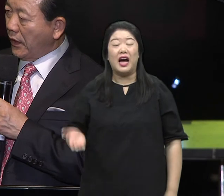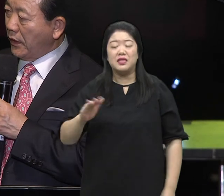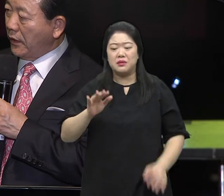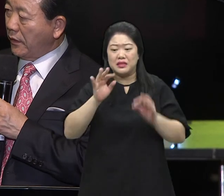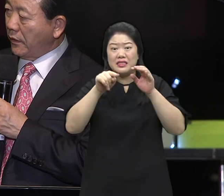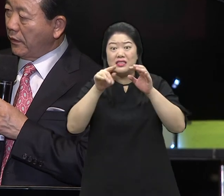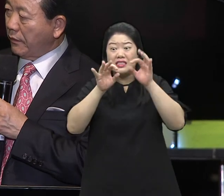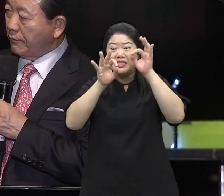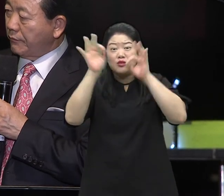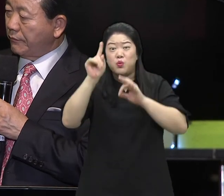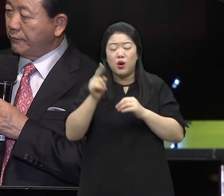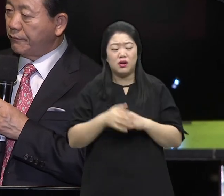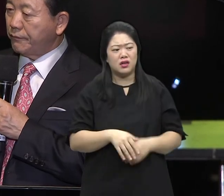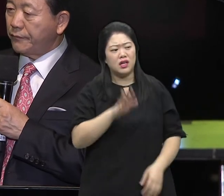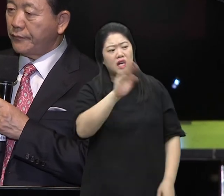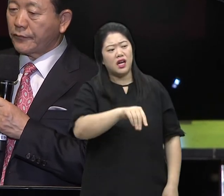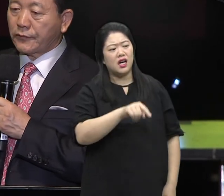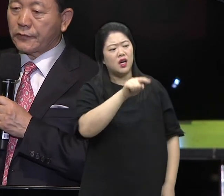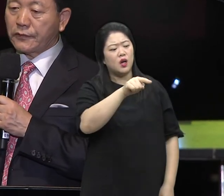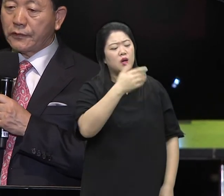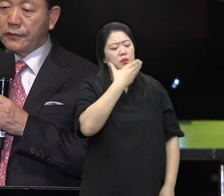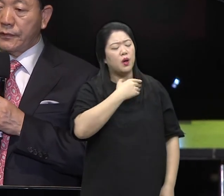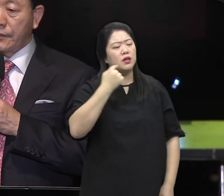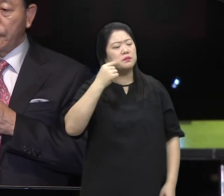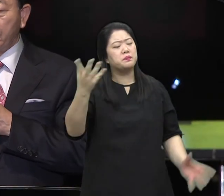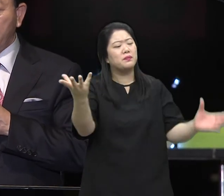And that mistake was telling people, I don't think you have the gospel.